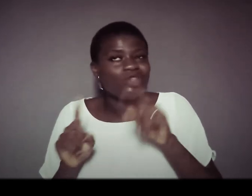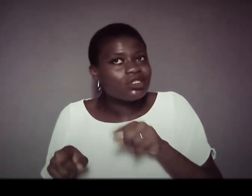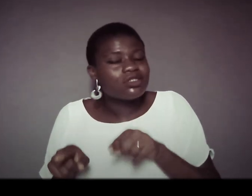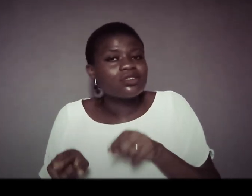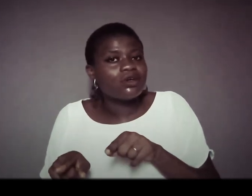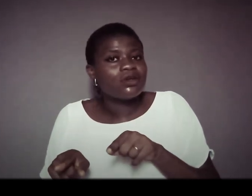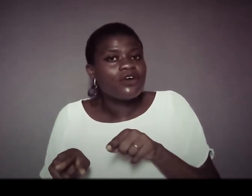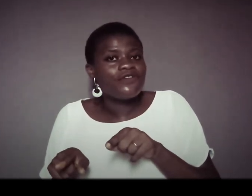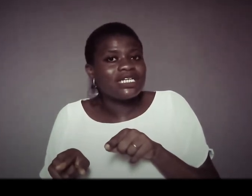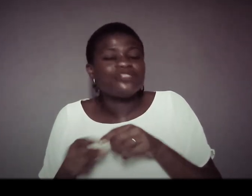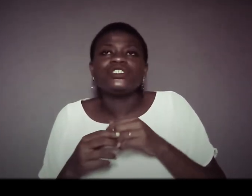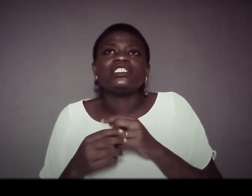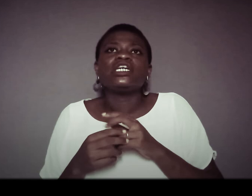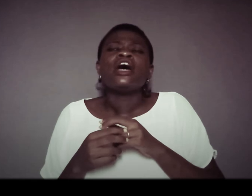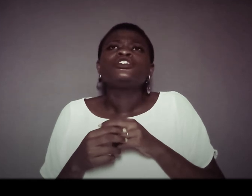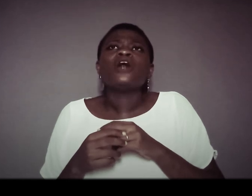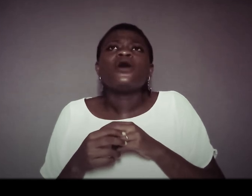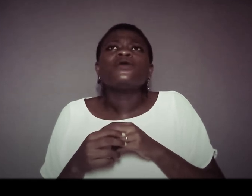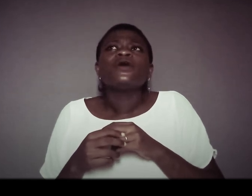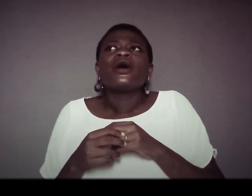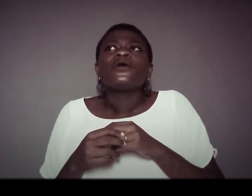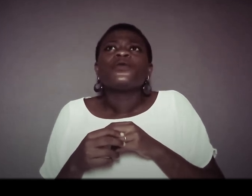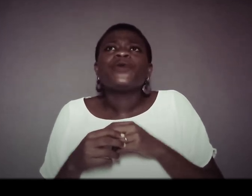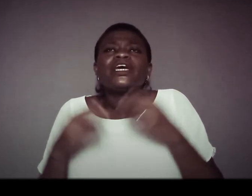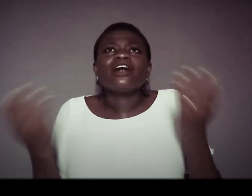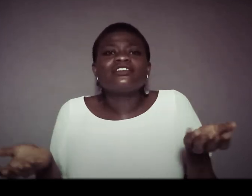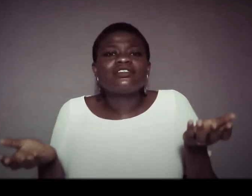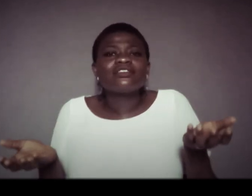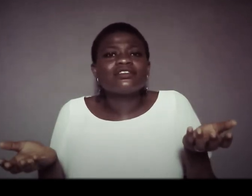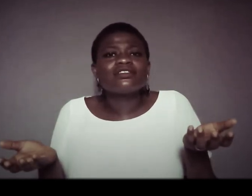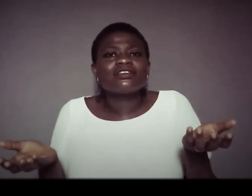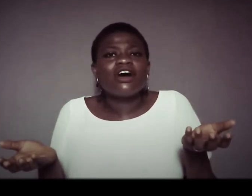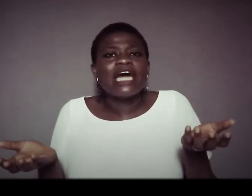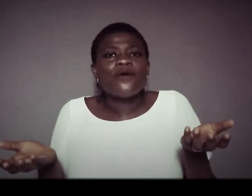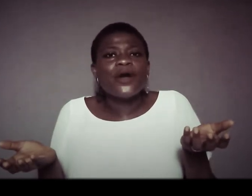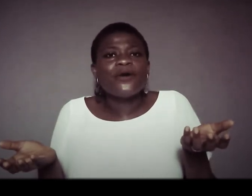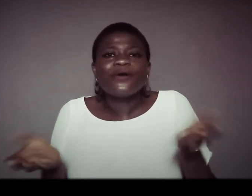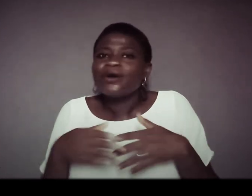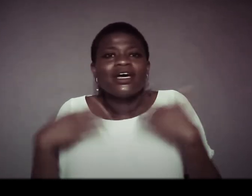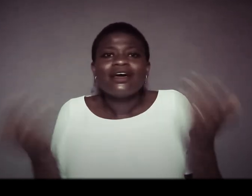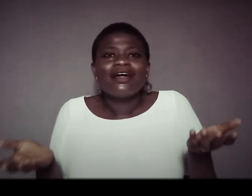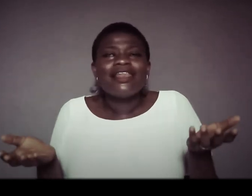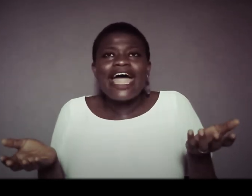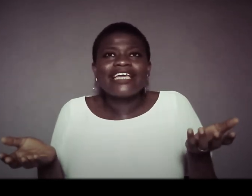not for that reason so we got on our will like